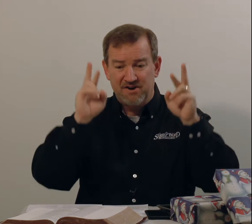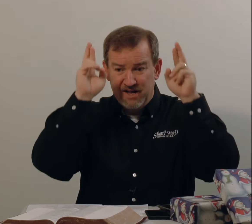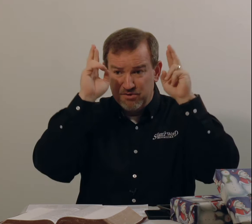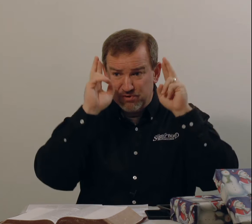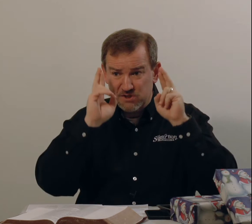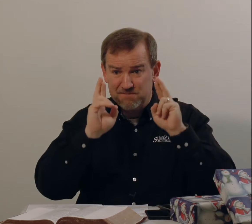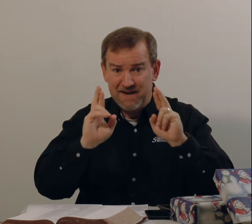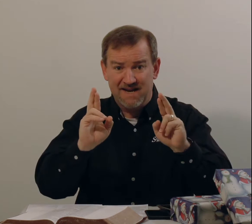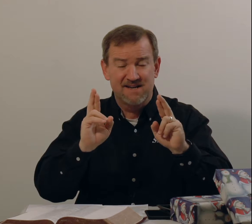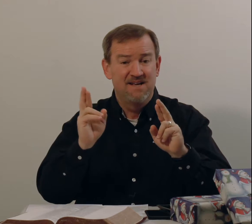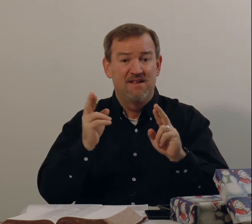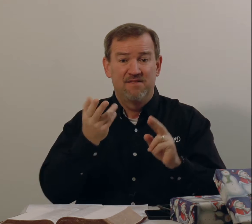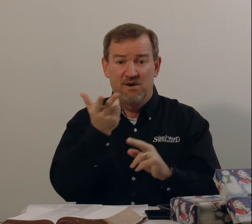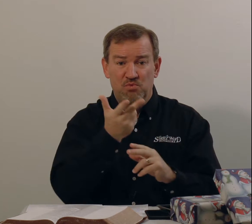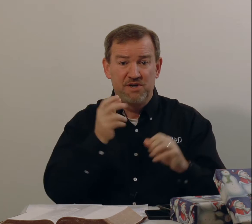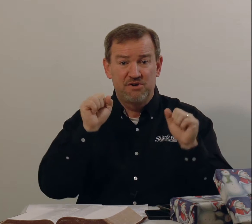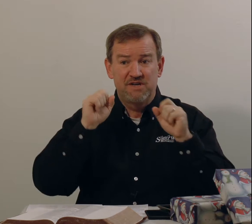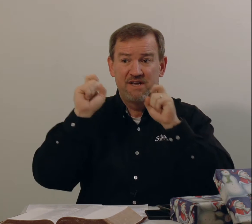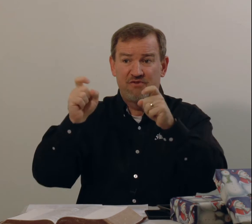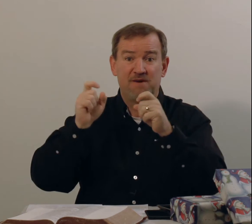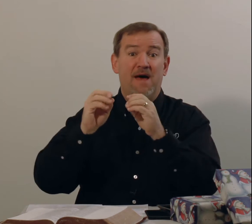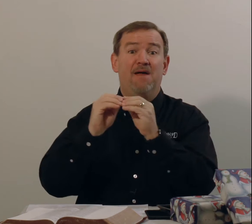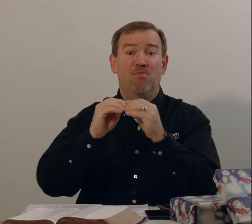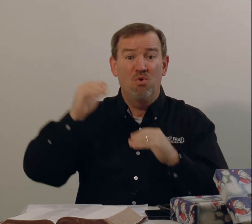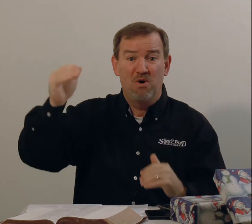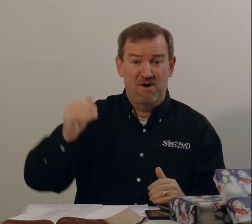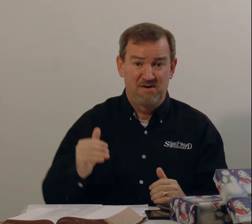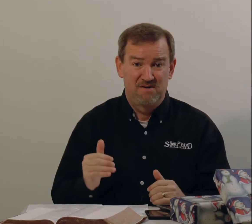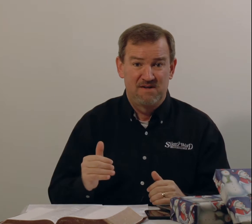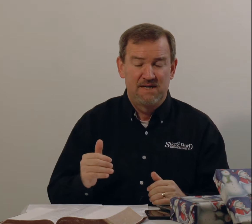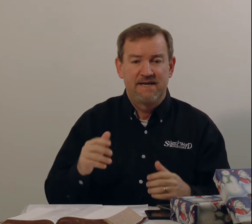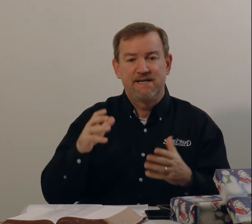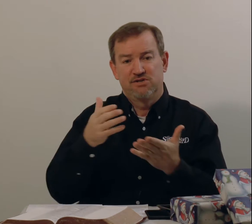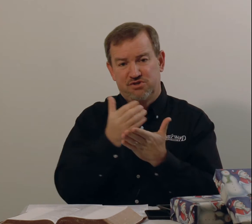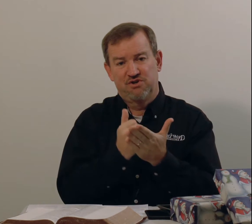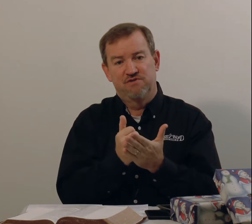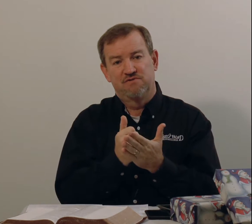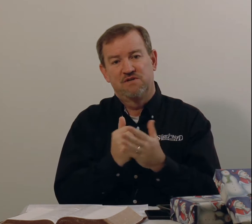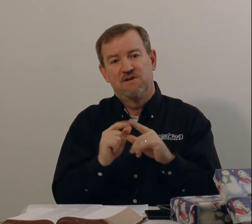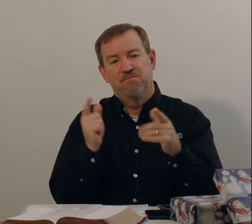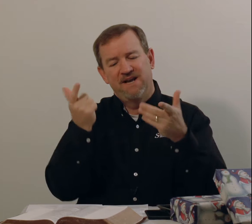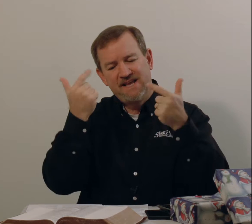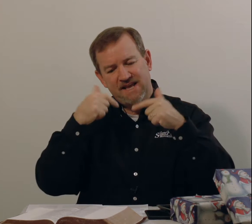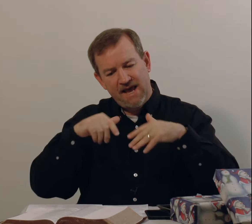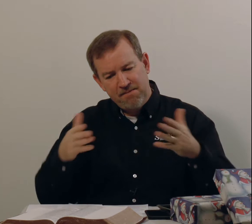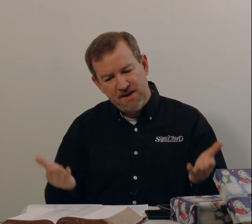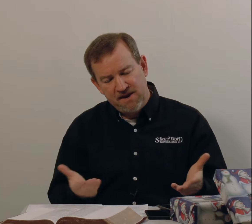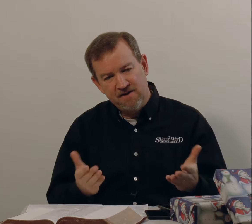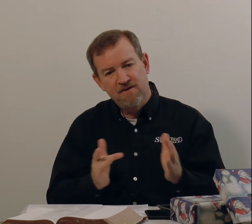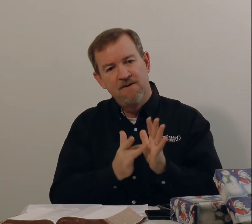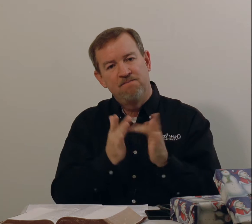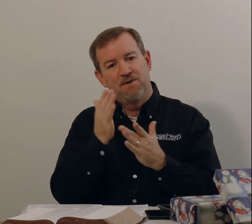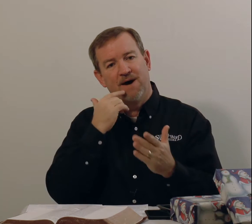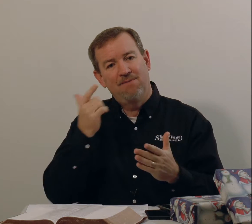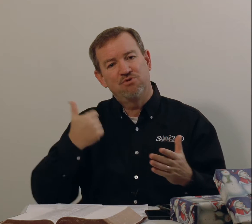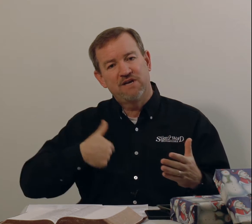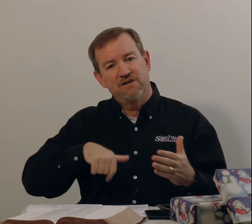and the respect that we could give him and more he deserves. But he came here. The Bible tells